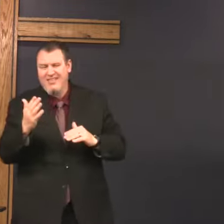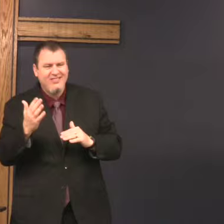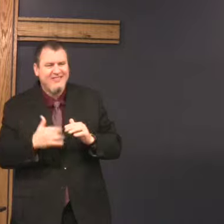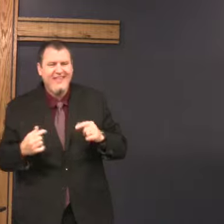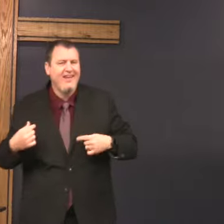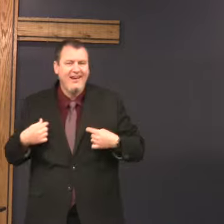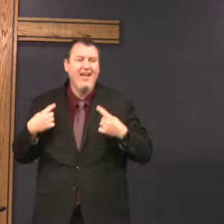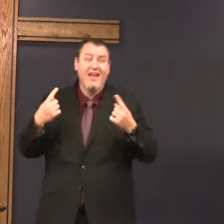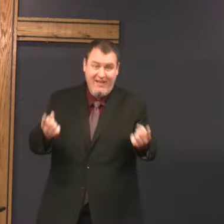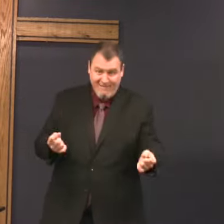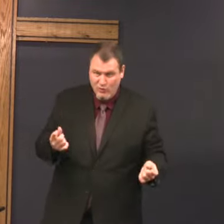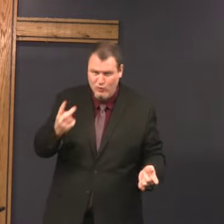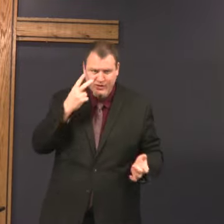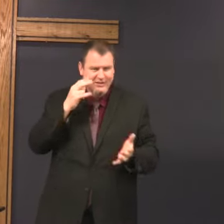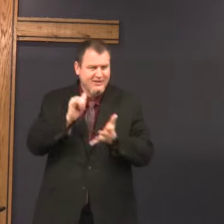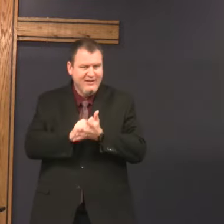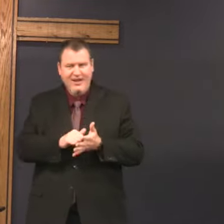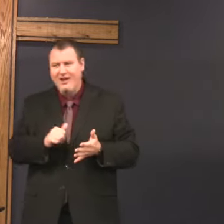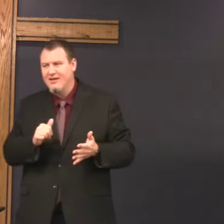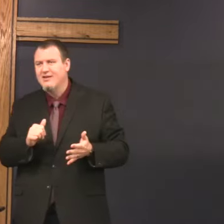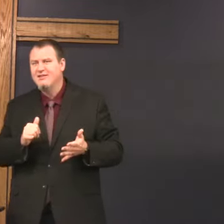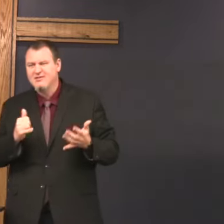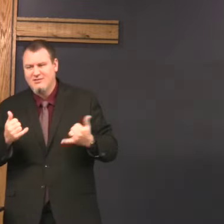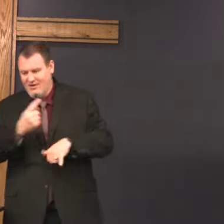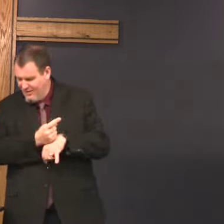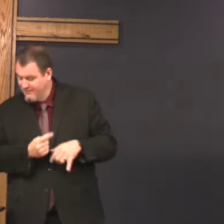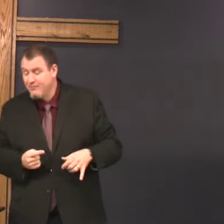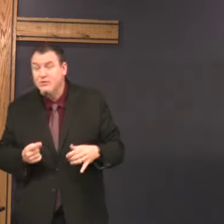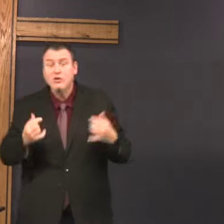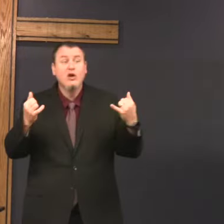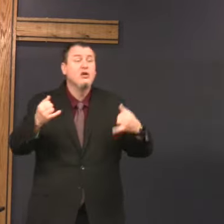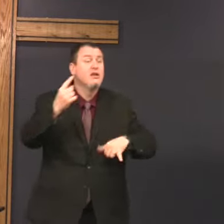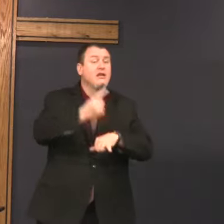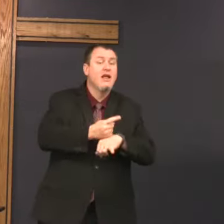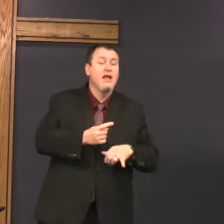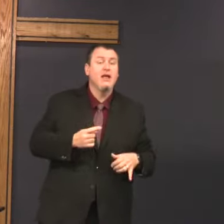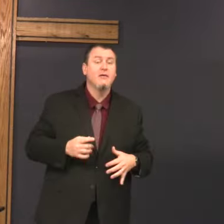today than ever before. We'll see that today.